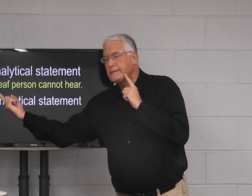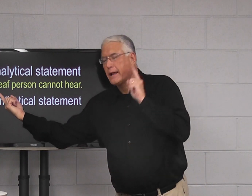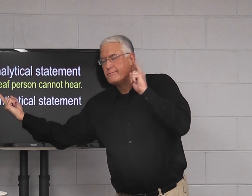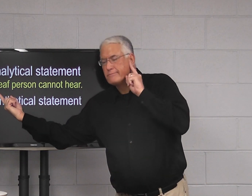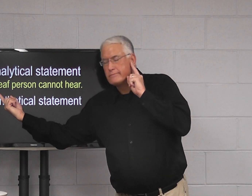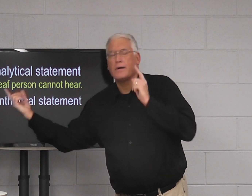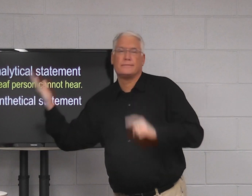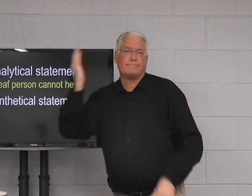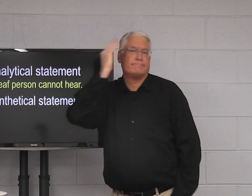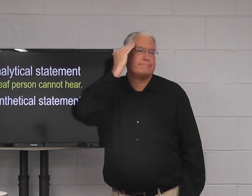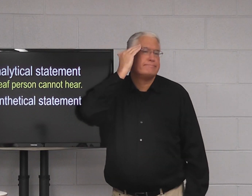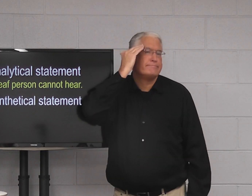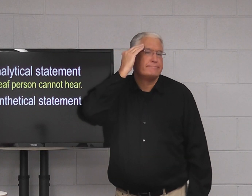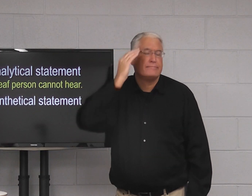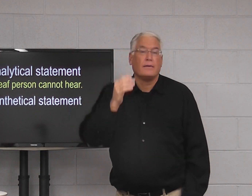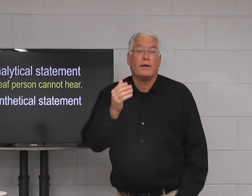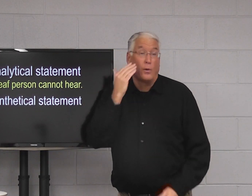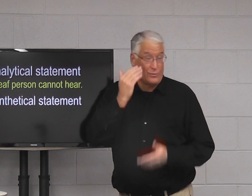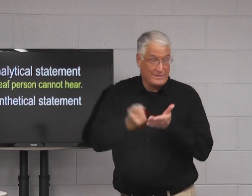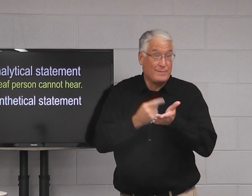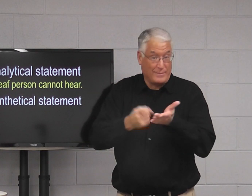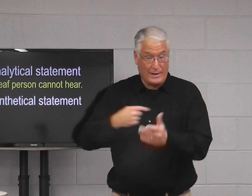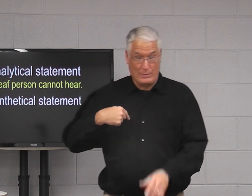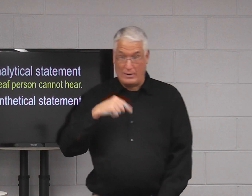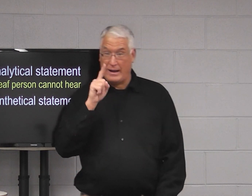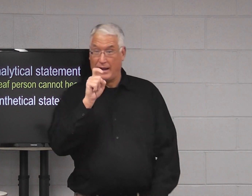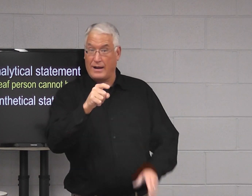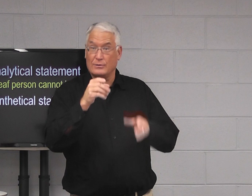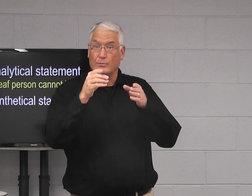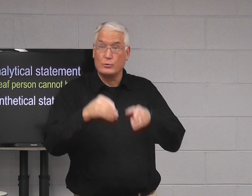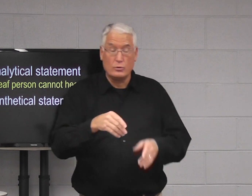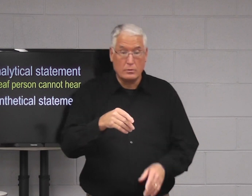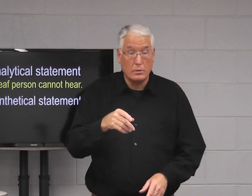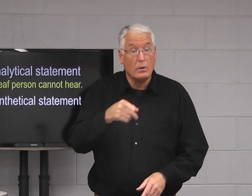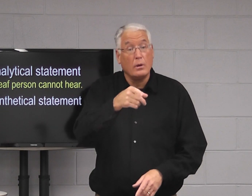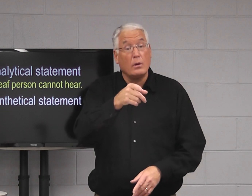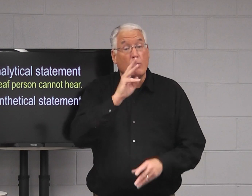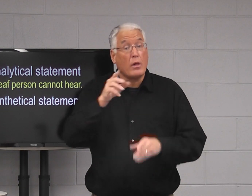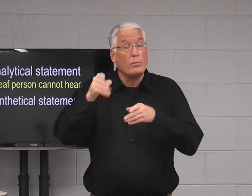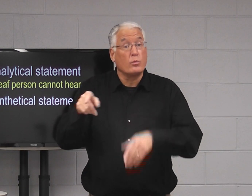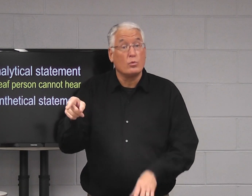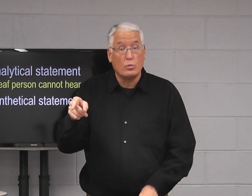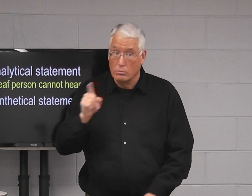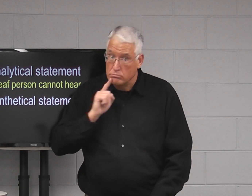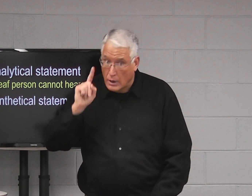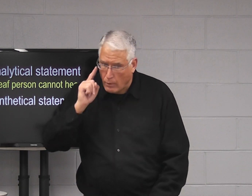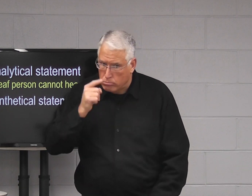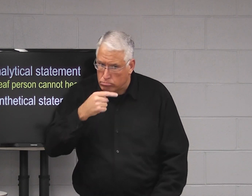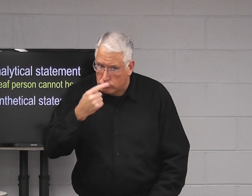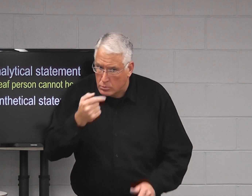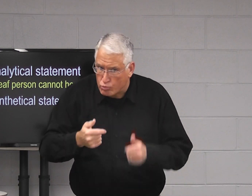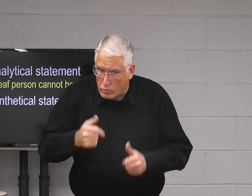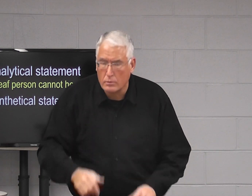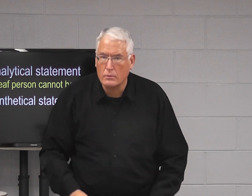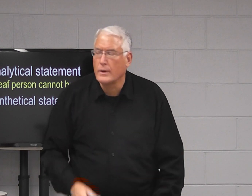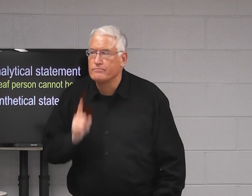there with the word deaf. We know what that means. And sometimes we ask a person are you deaf or you hearing?